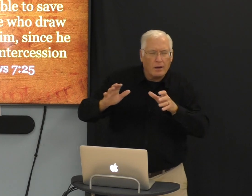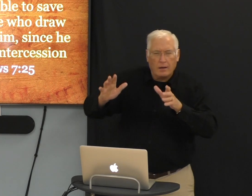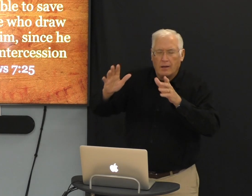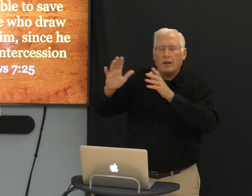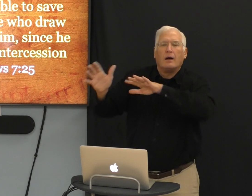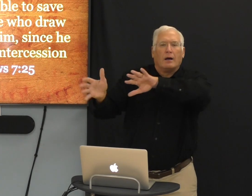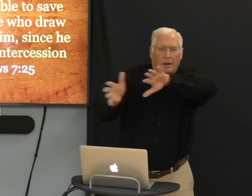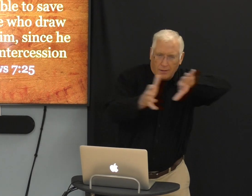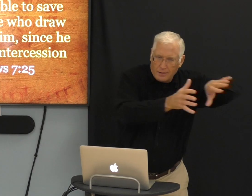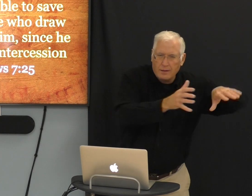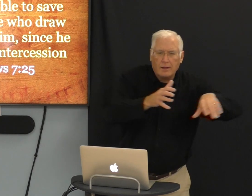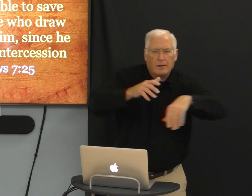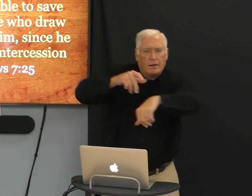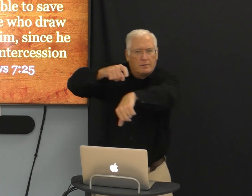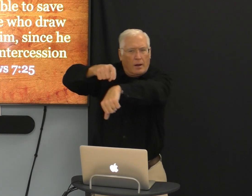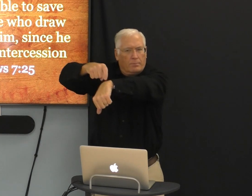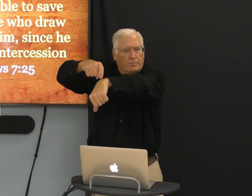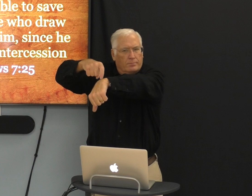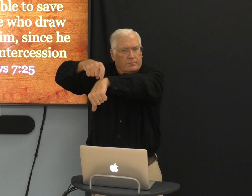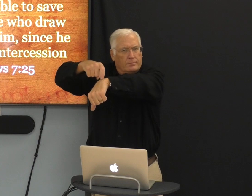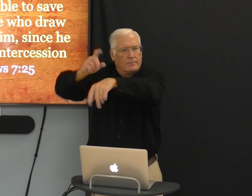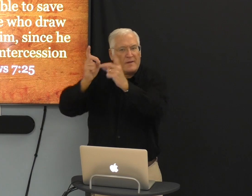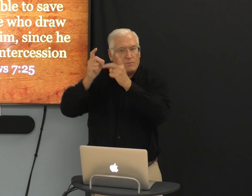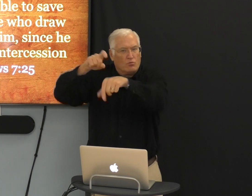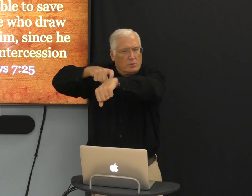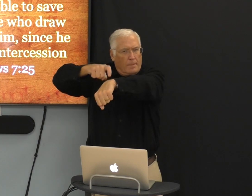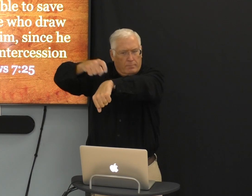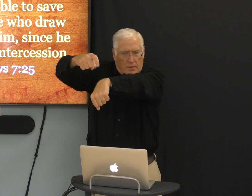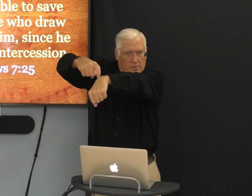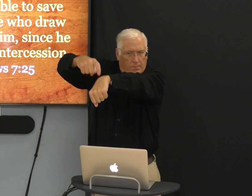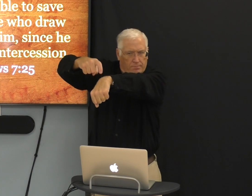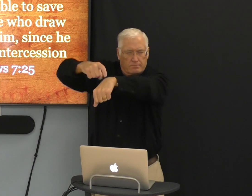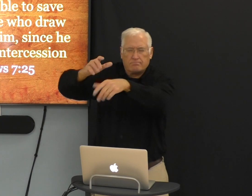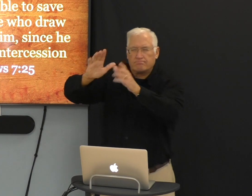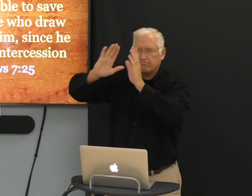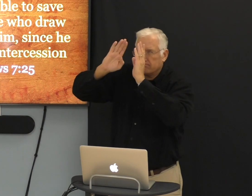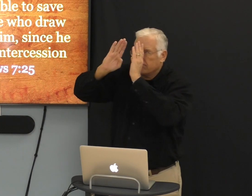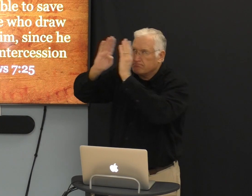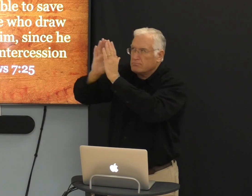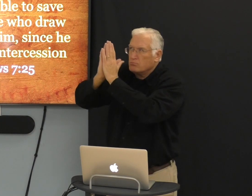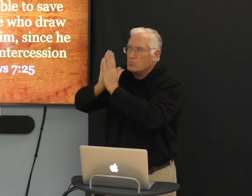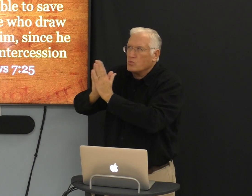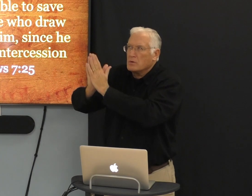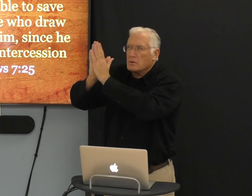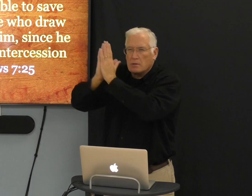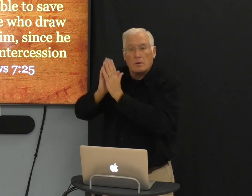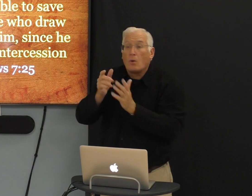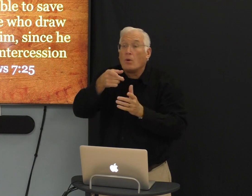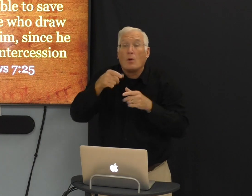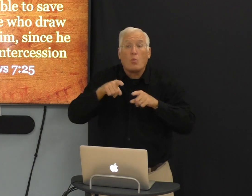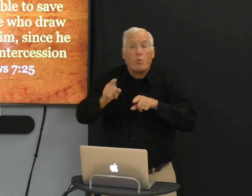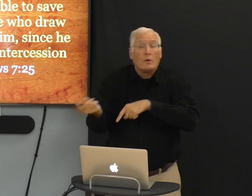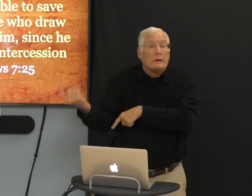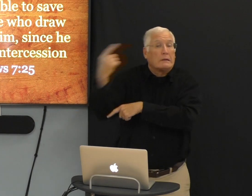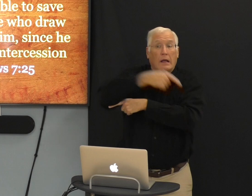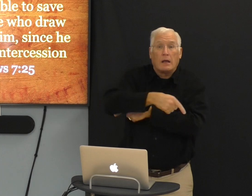different things to disrupt, distract. We must take our time in devotion and prayer.